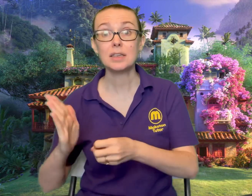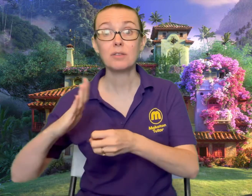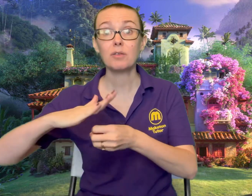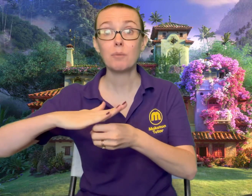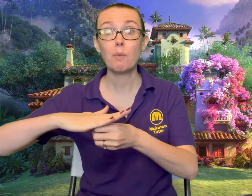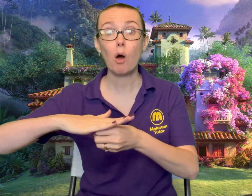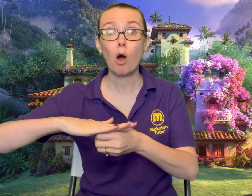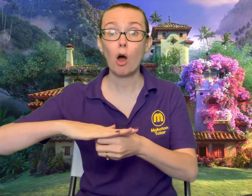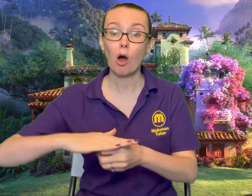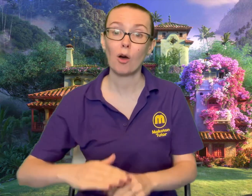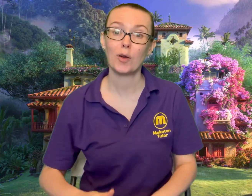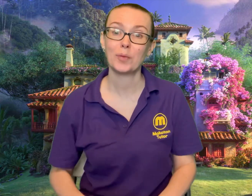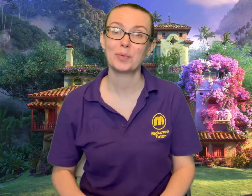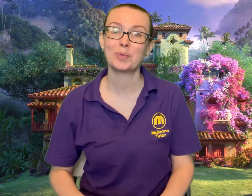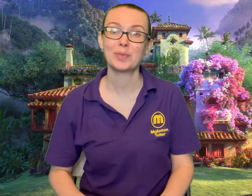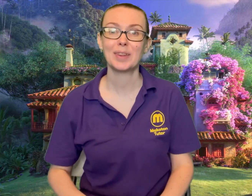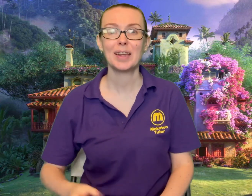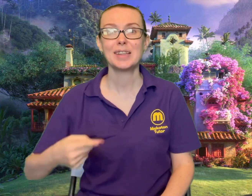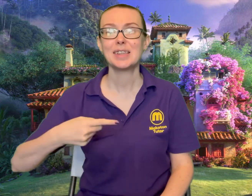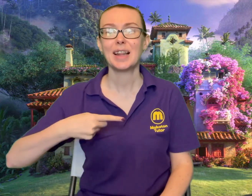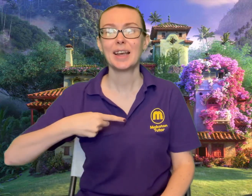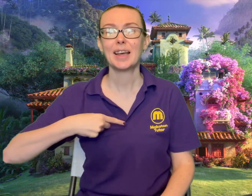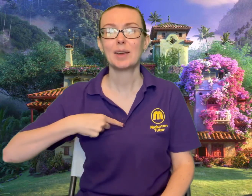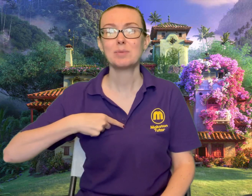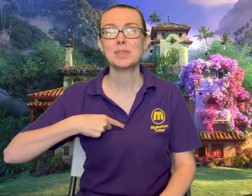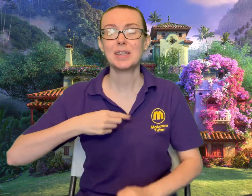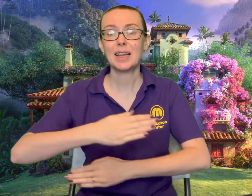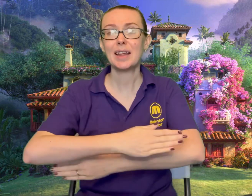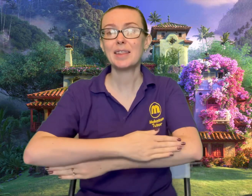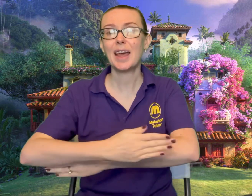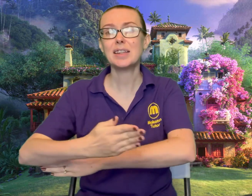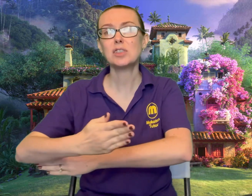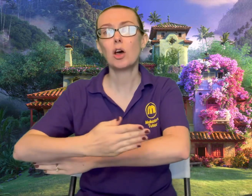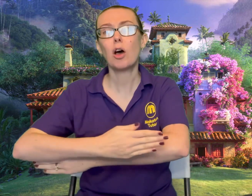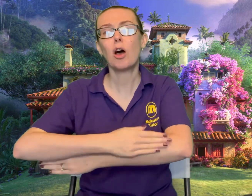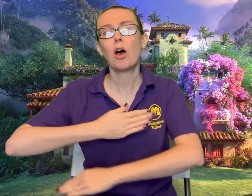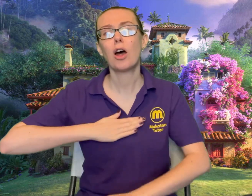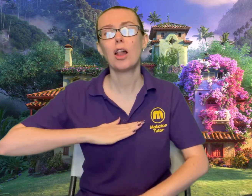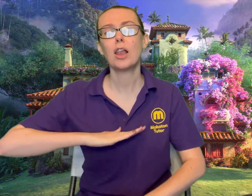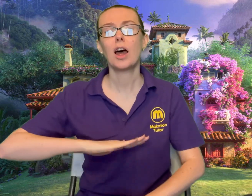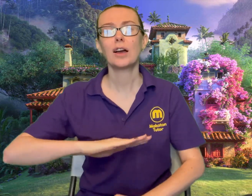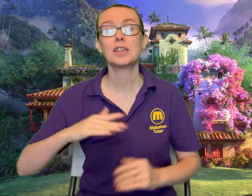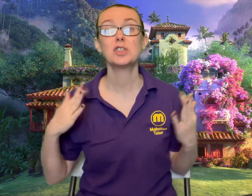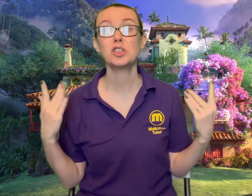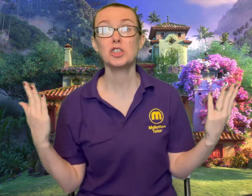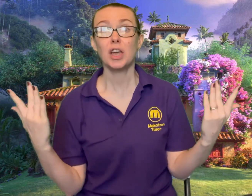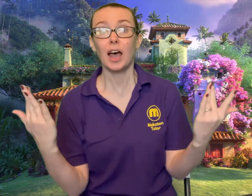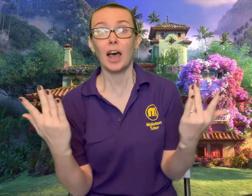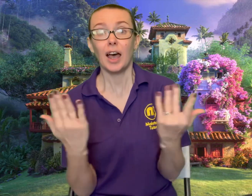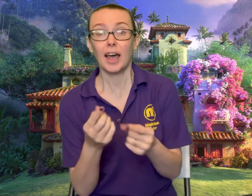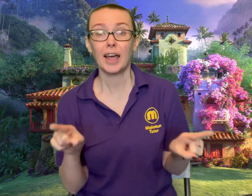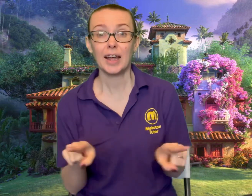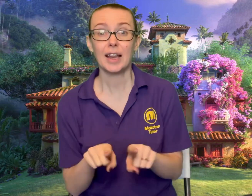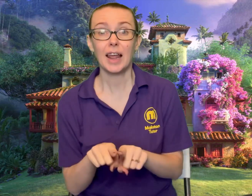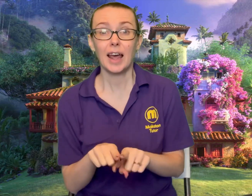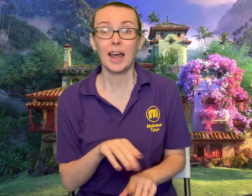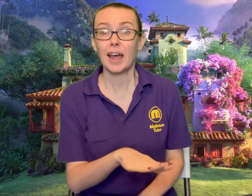for war Like I'm still at that door All you shine, like